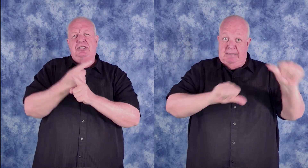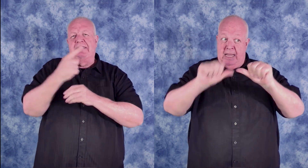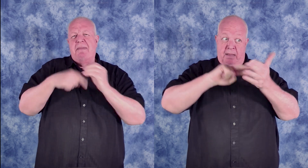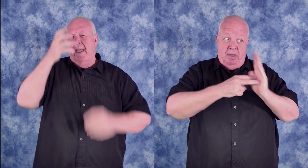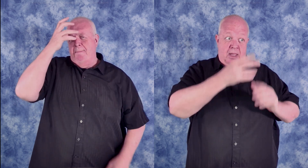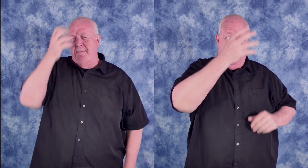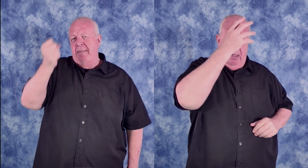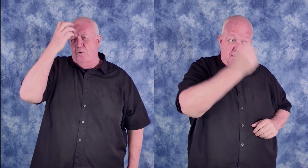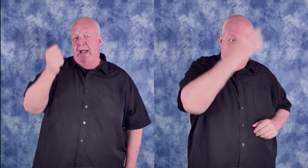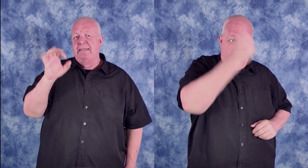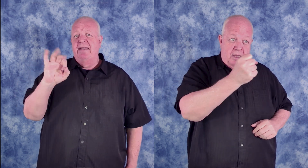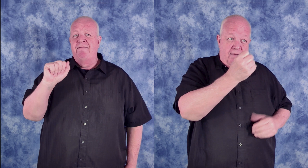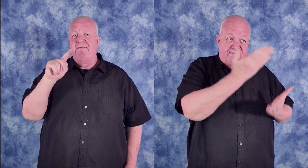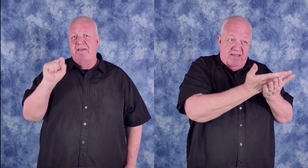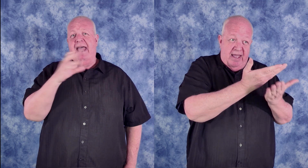just about memorizing facts and figures.